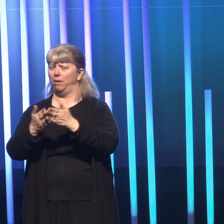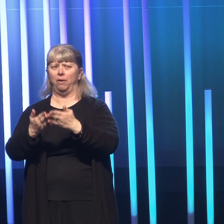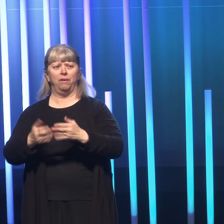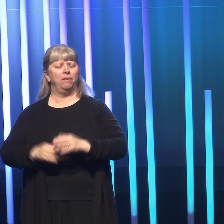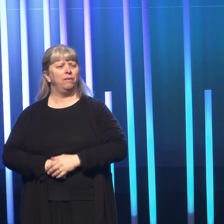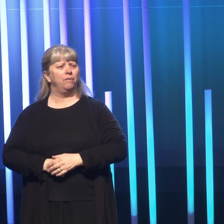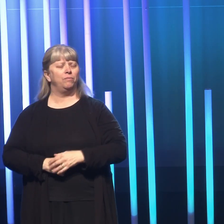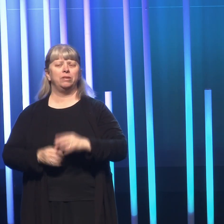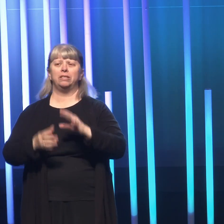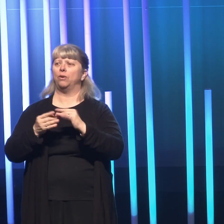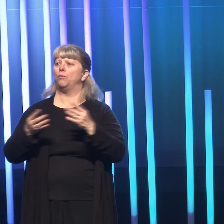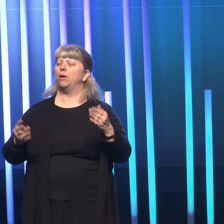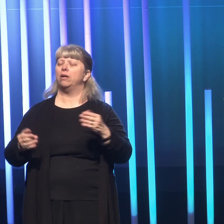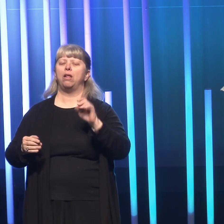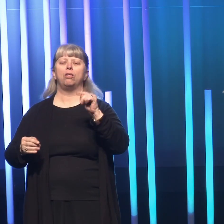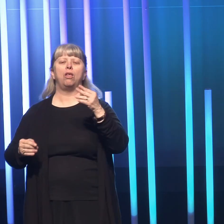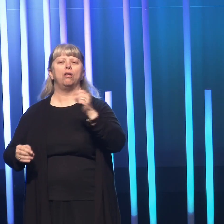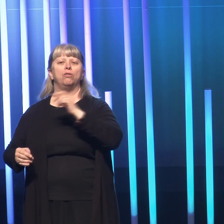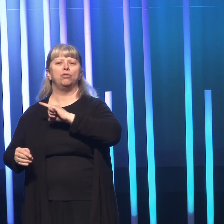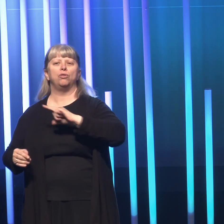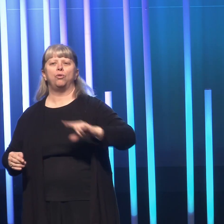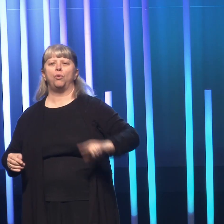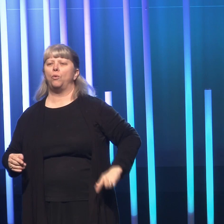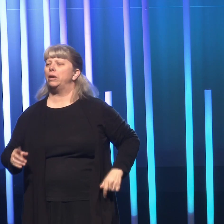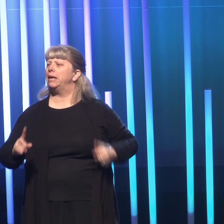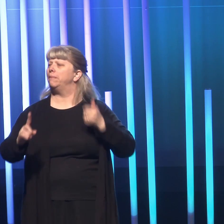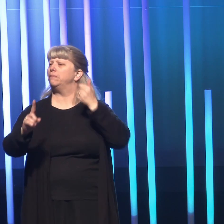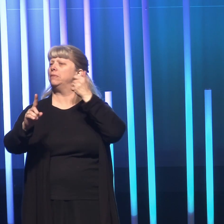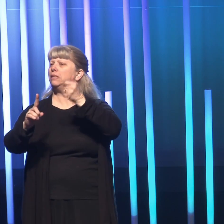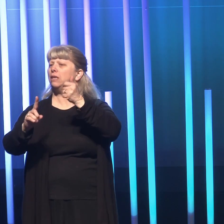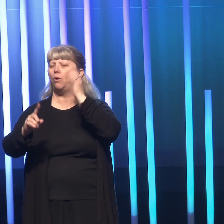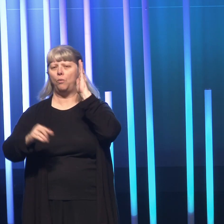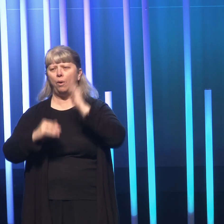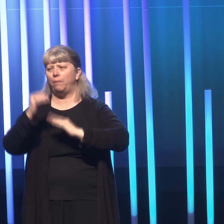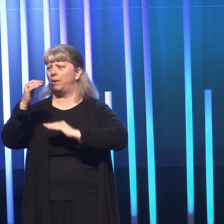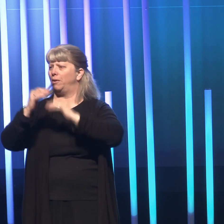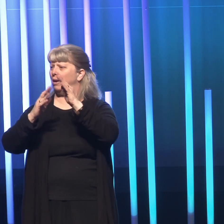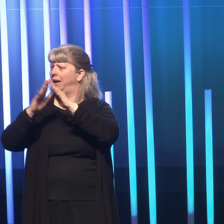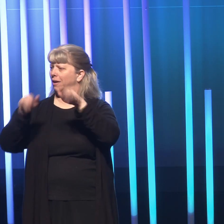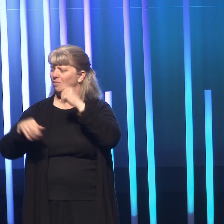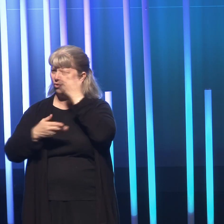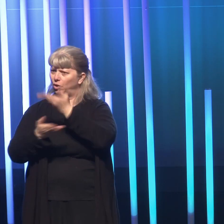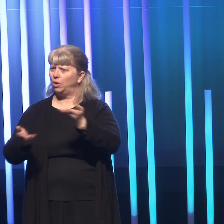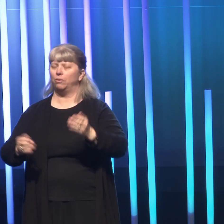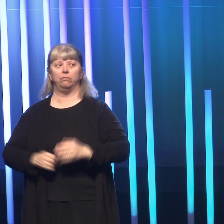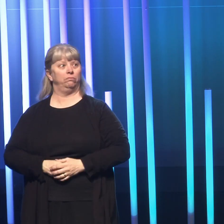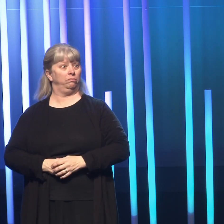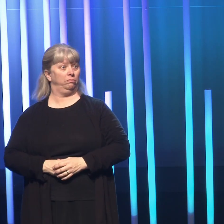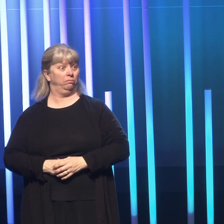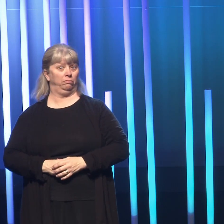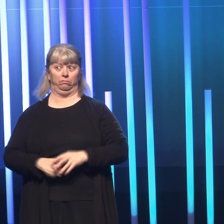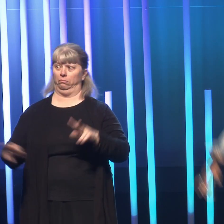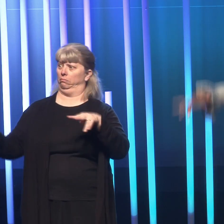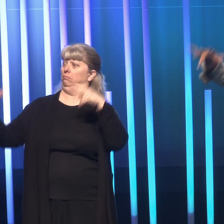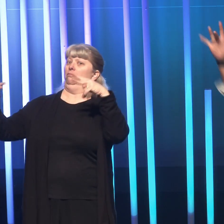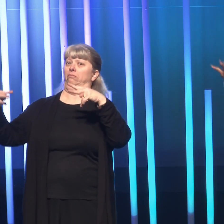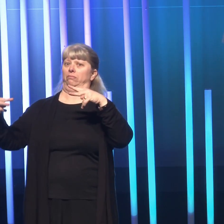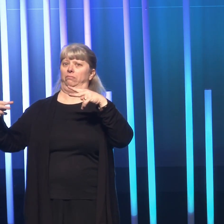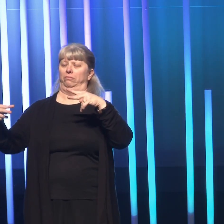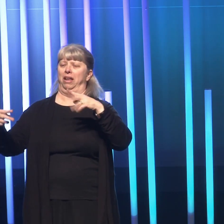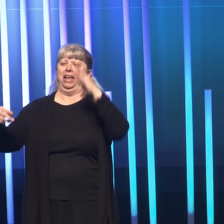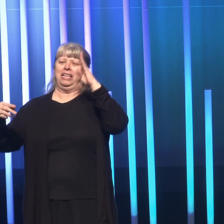And it said, the Lord himself will build a house for you. So you know what Brad and I were like. We were like,